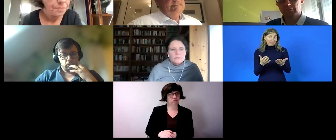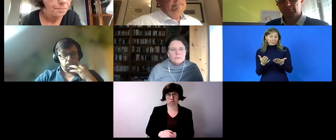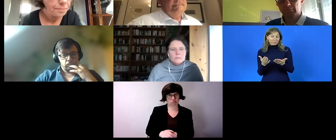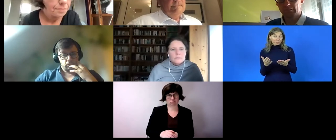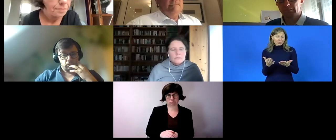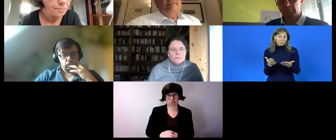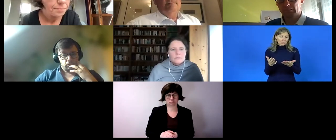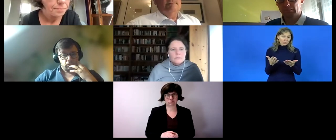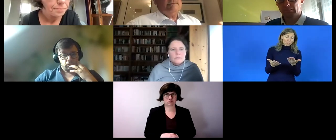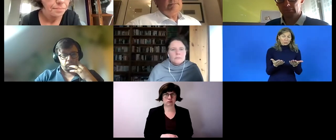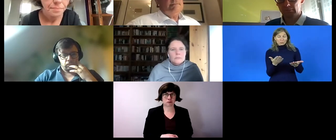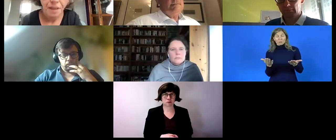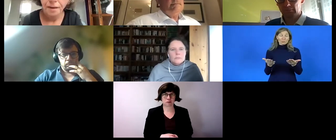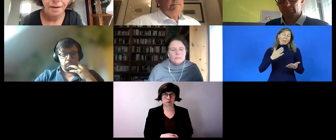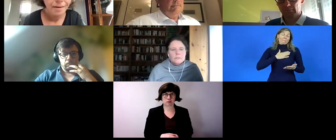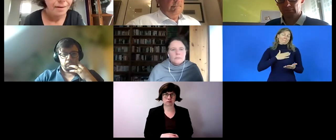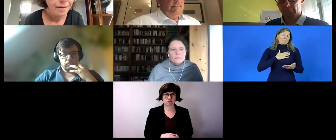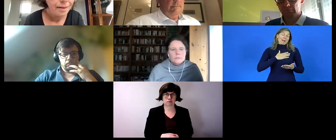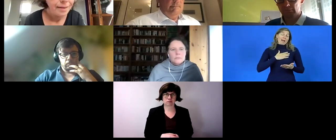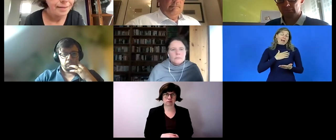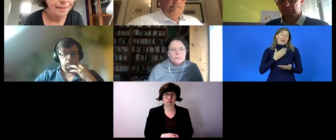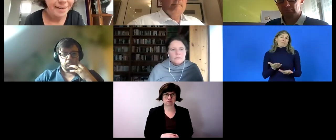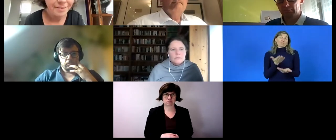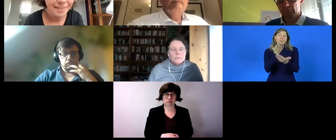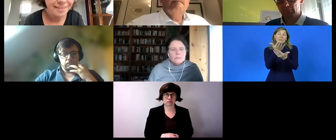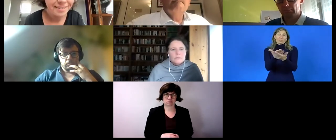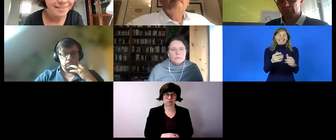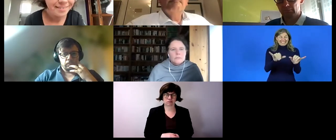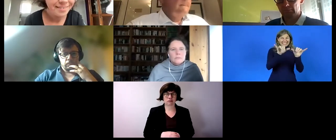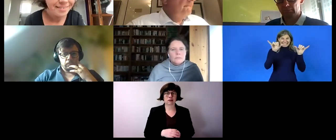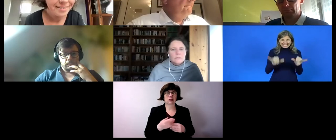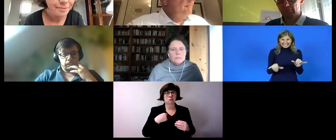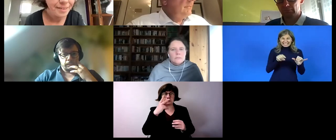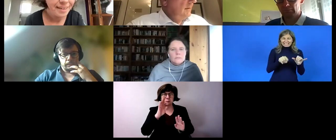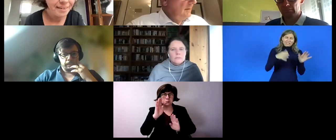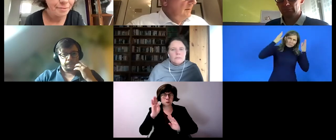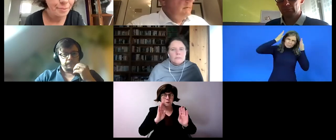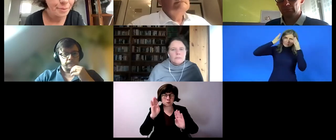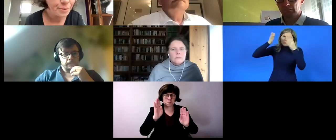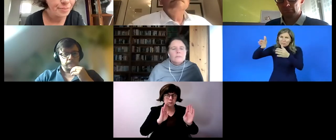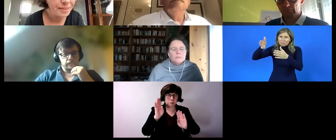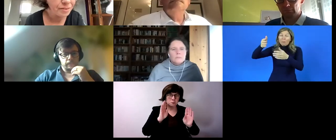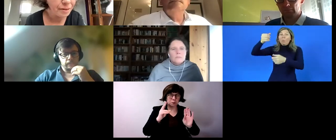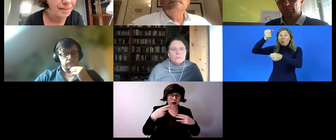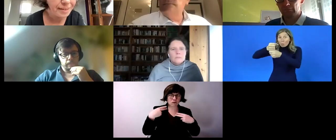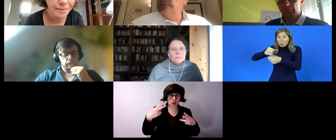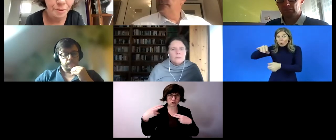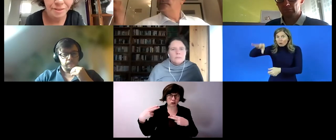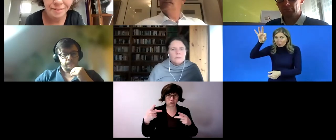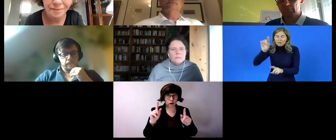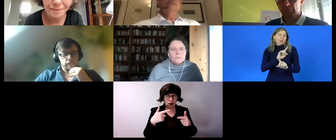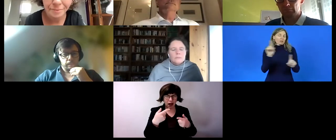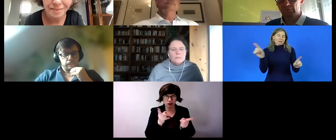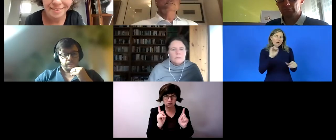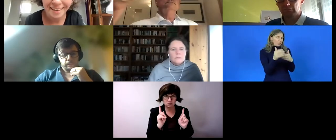my message to you the system must be geared to finding work and not to to sheltered workshops